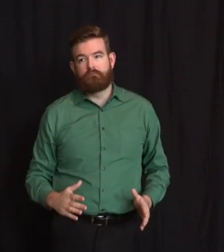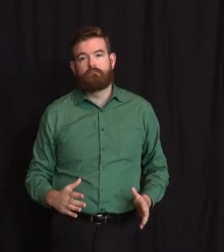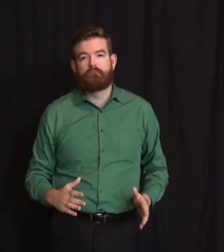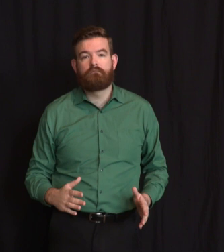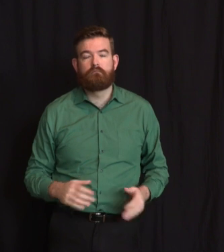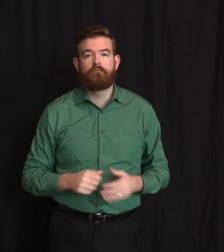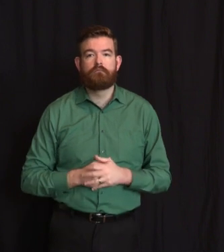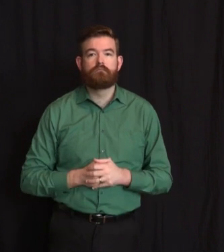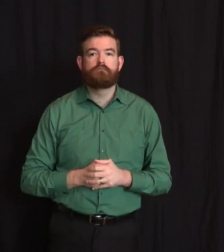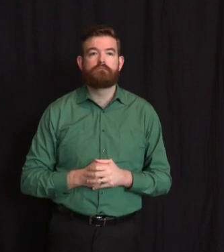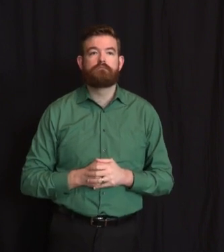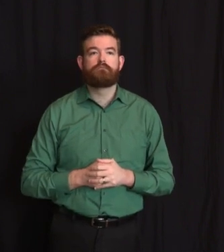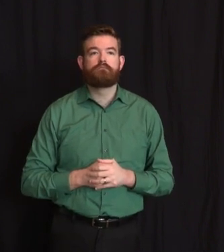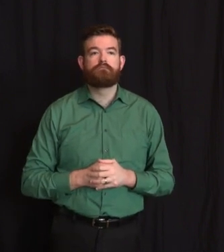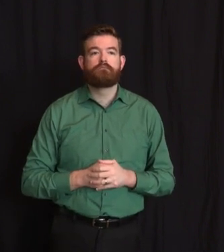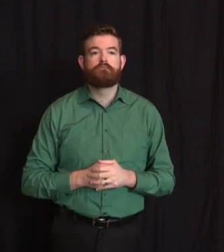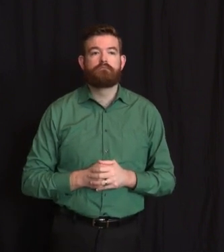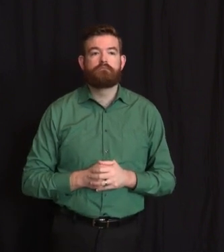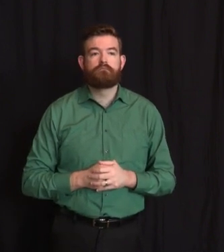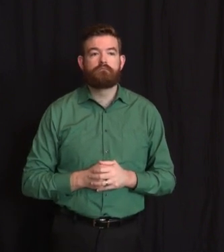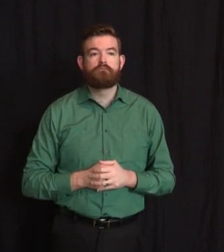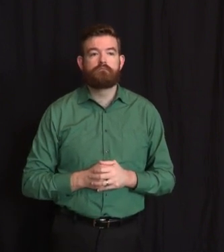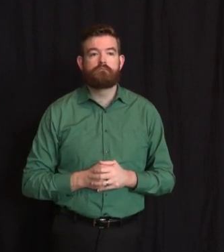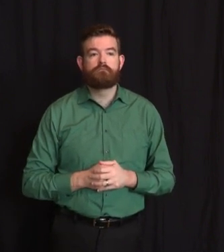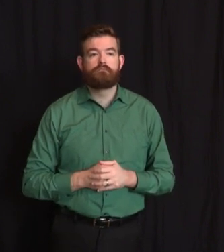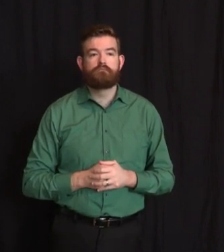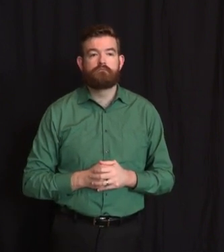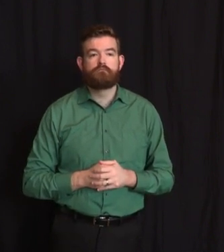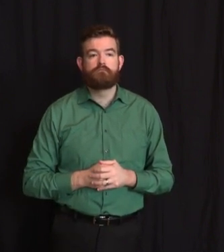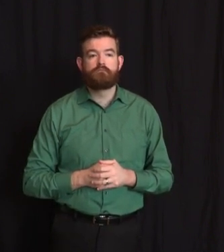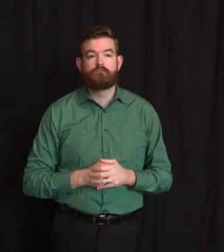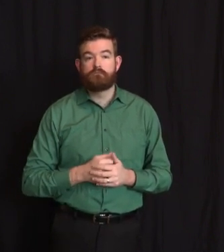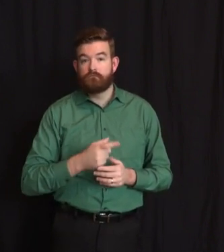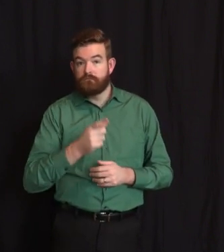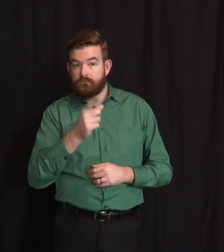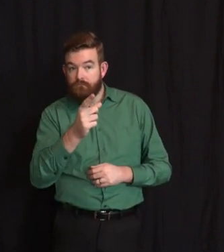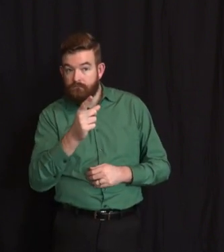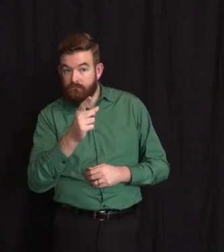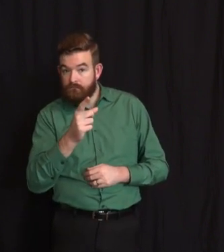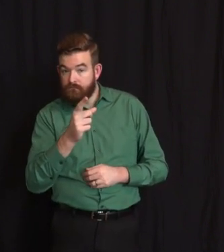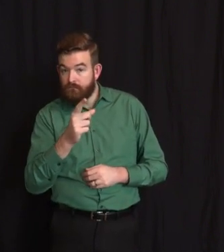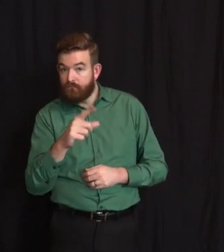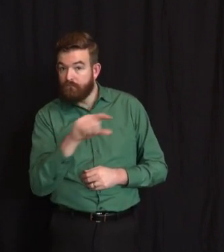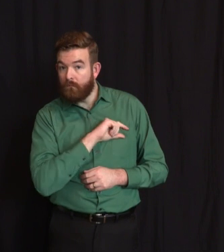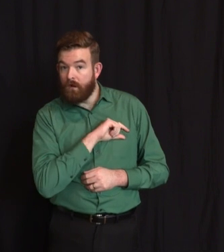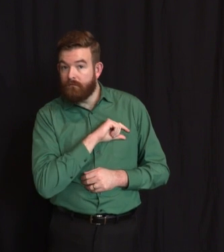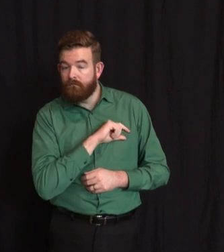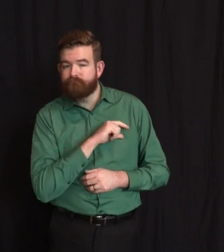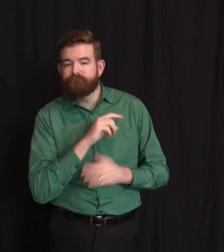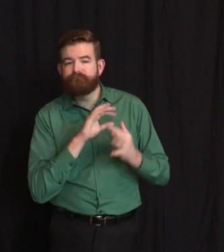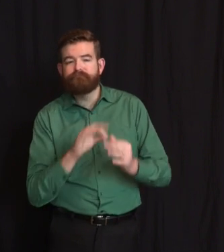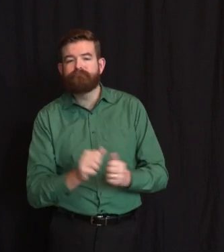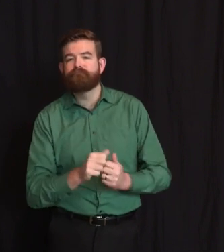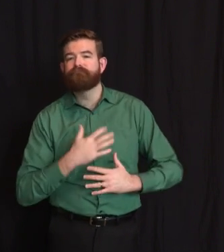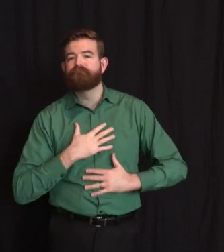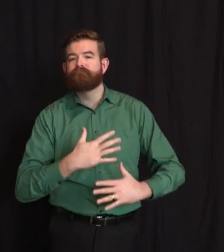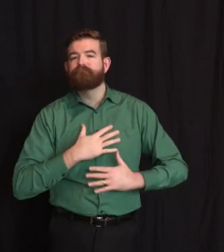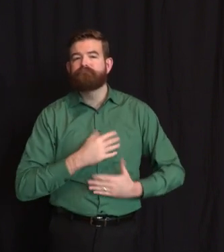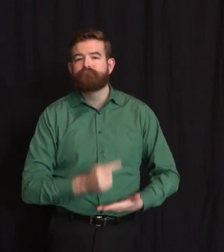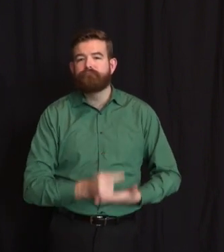need for anyone with qualifications as a respiratory therapist and for physicians, nurses, and emergency medical technicians. If you have